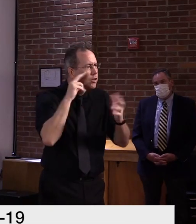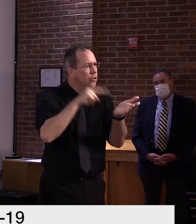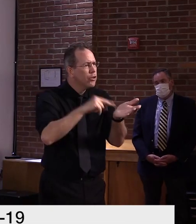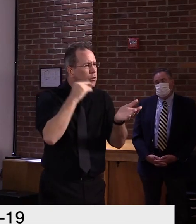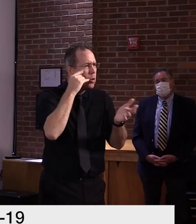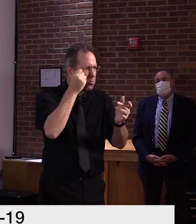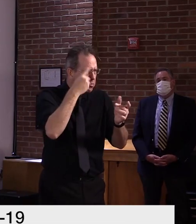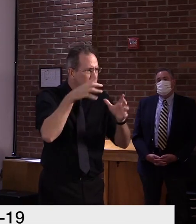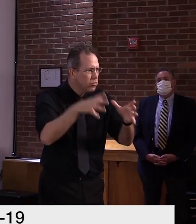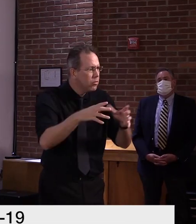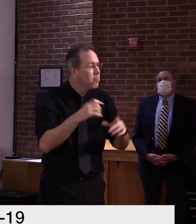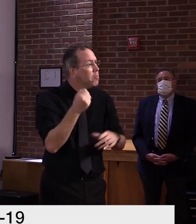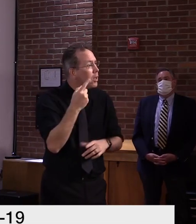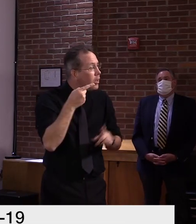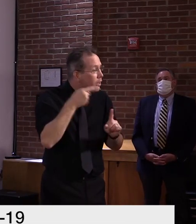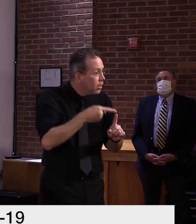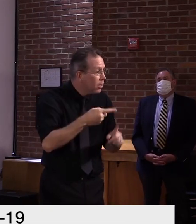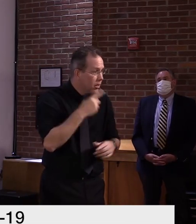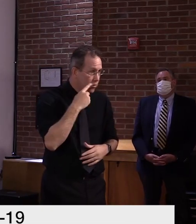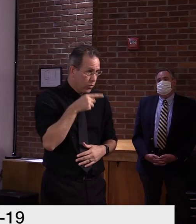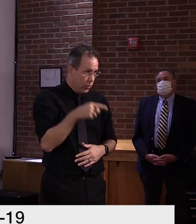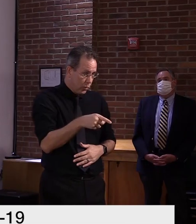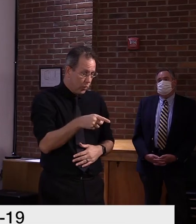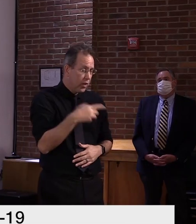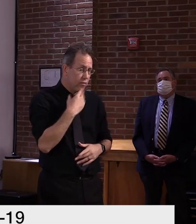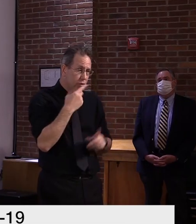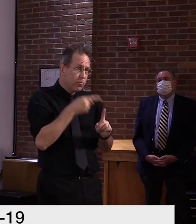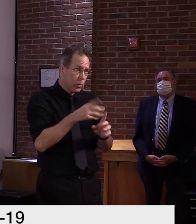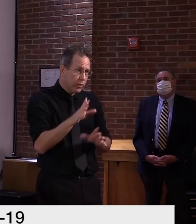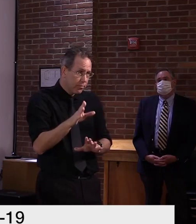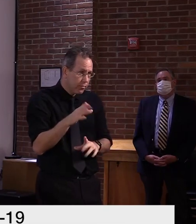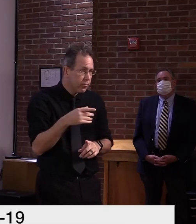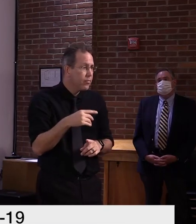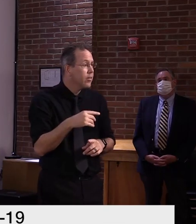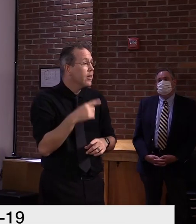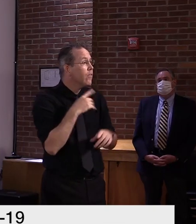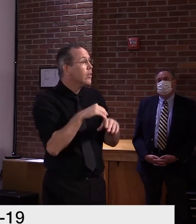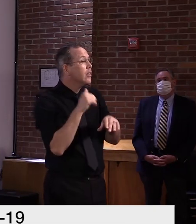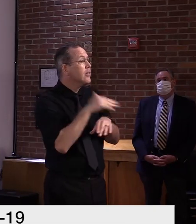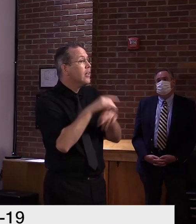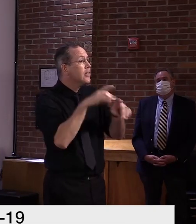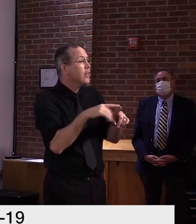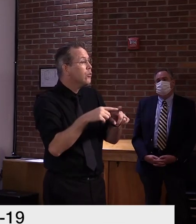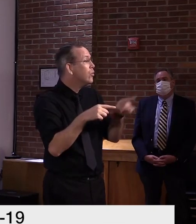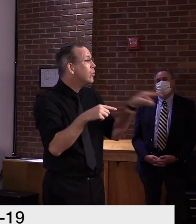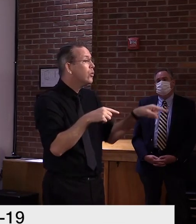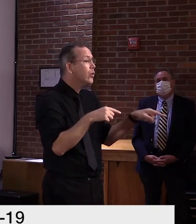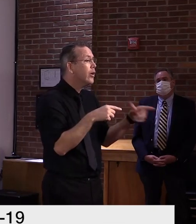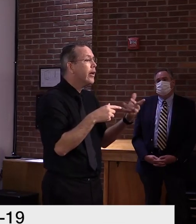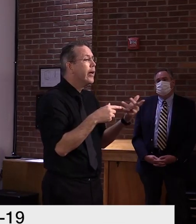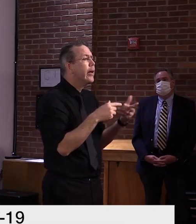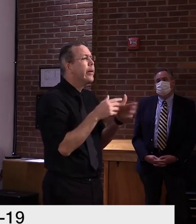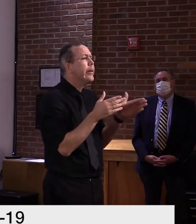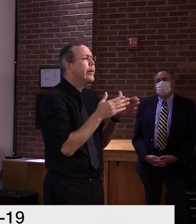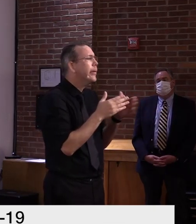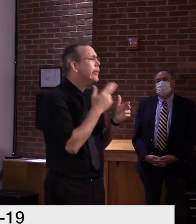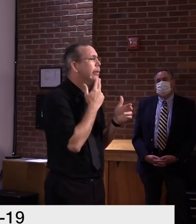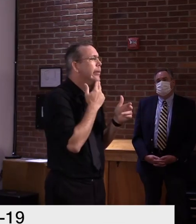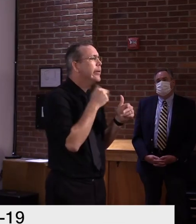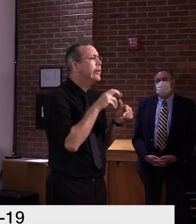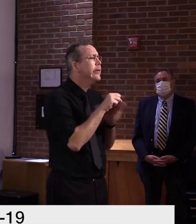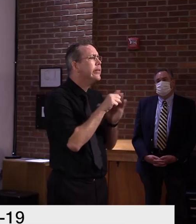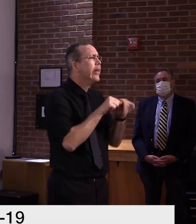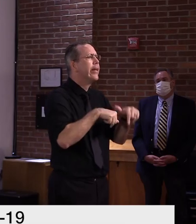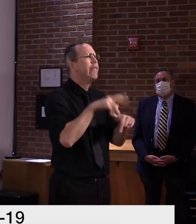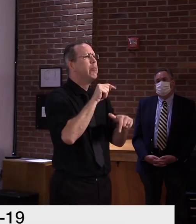logic of putting those machines in a state that has low prevalence of virus and that they have, uh, nursing homes